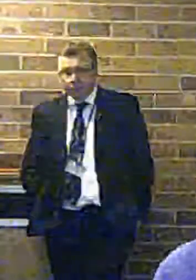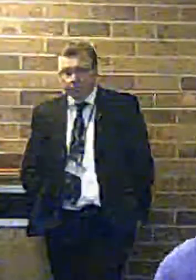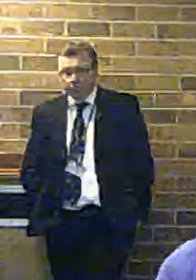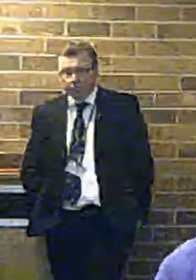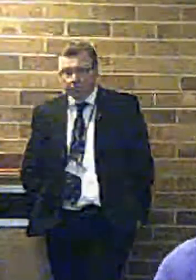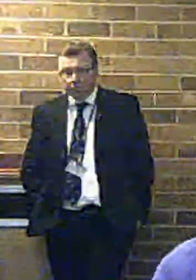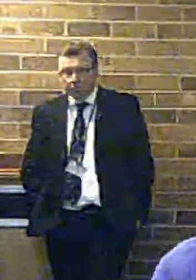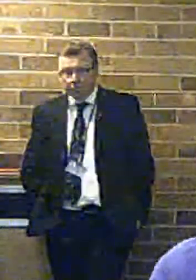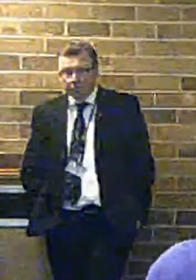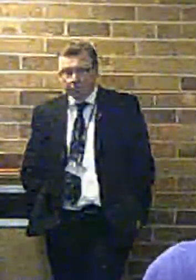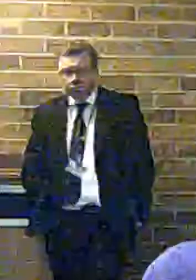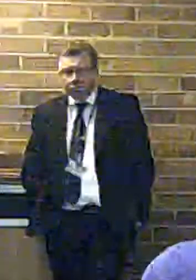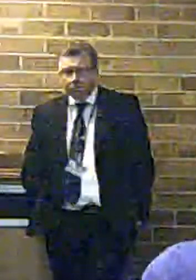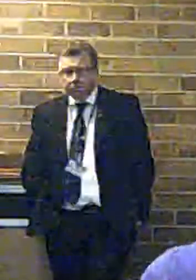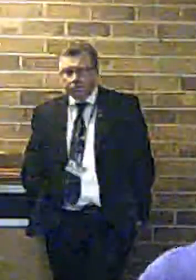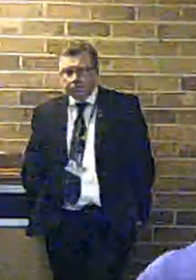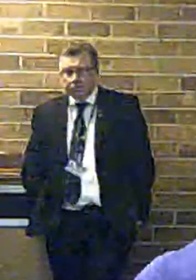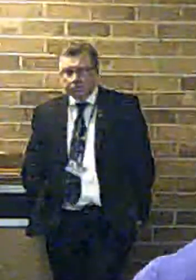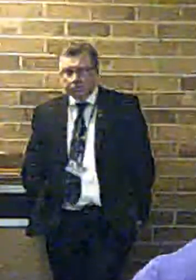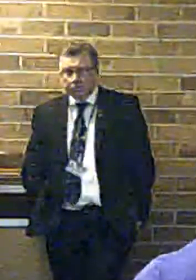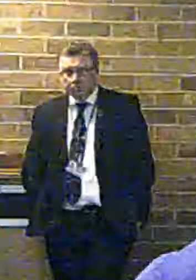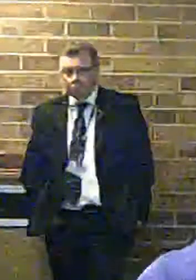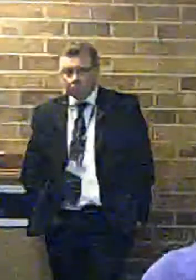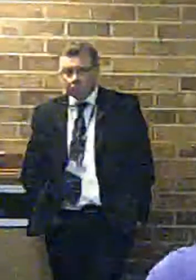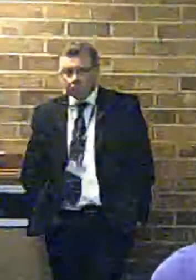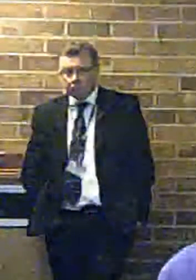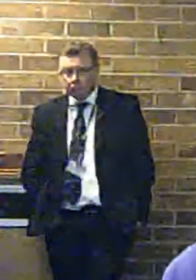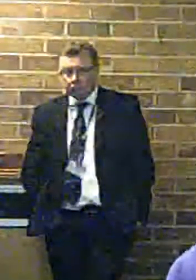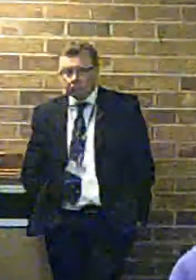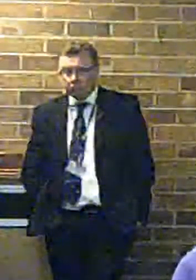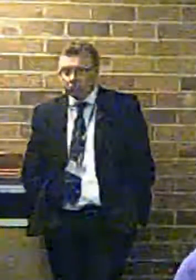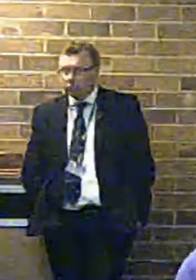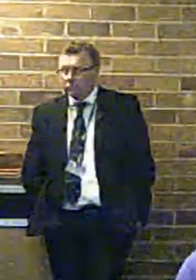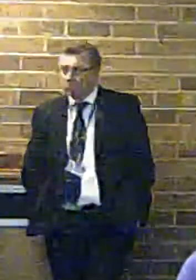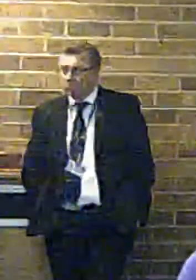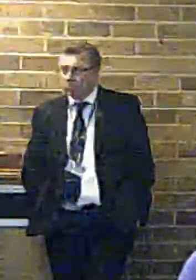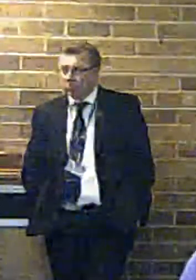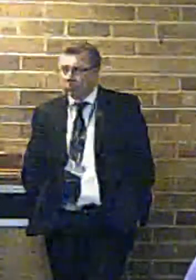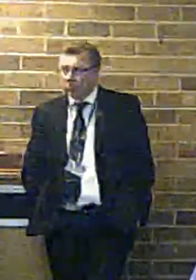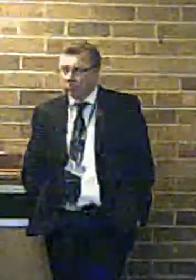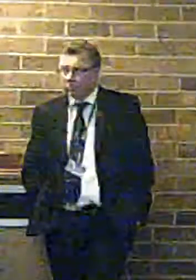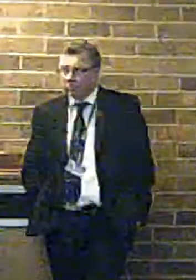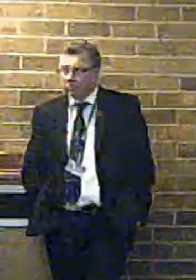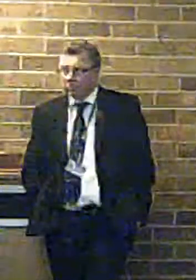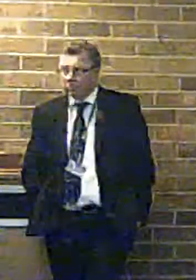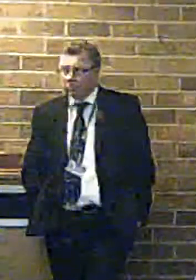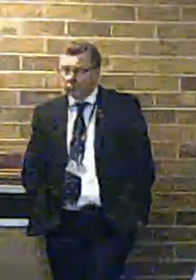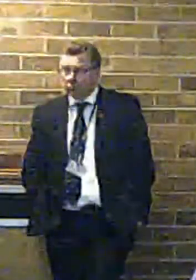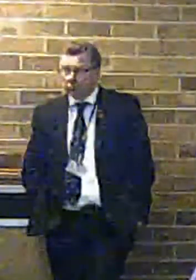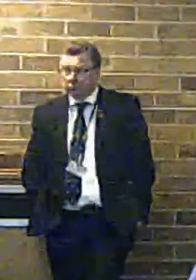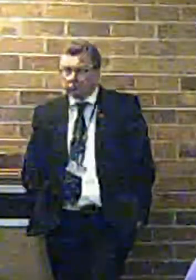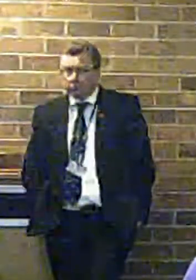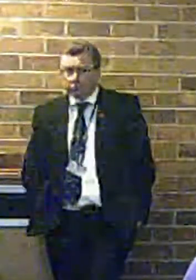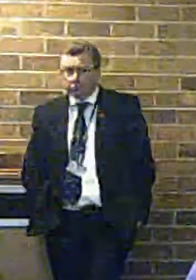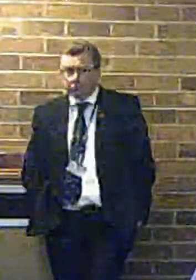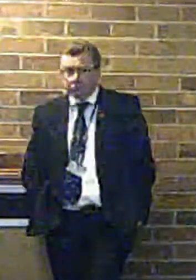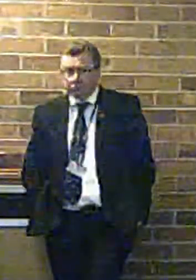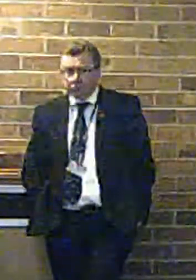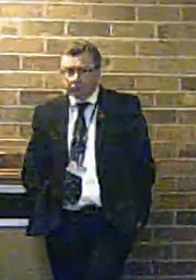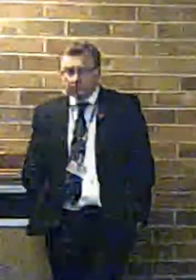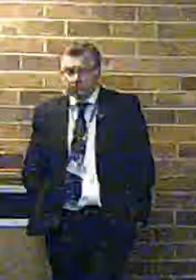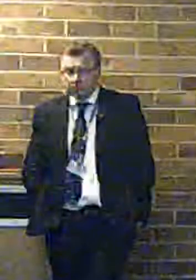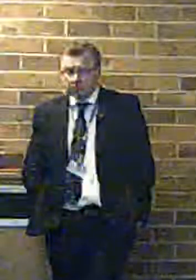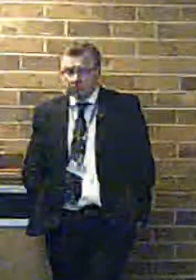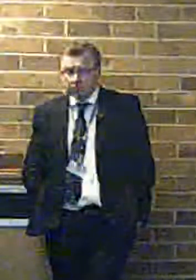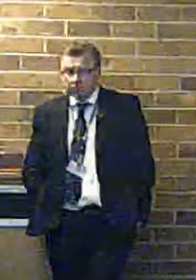part of the country, one of my family was very glad of a fire and rescue service. So let's be glad that we've got them. Let's appreciate what they